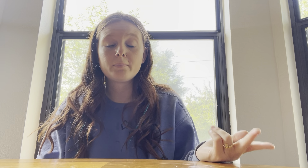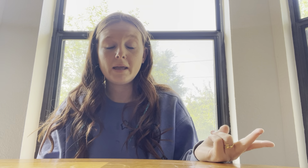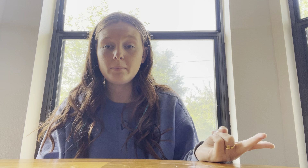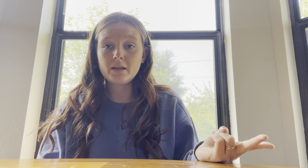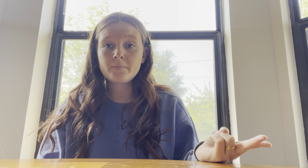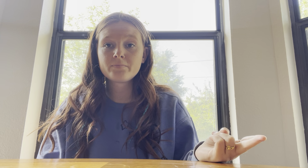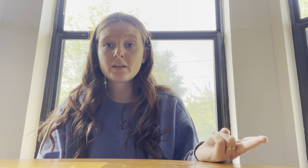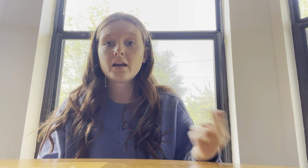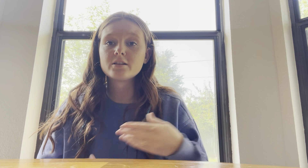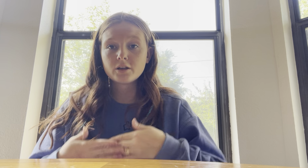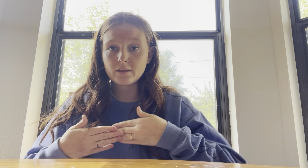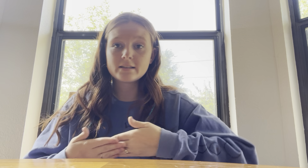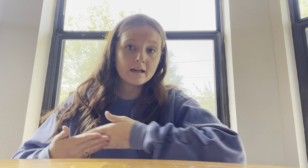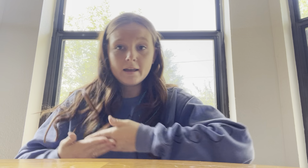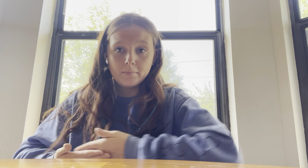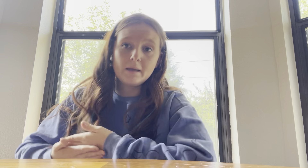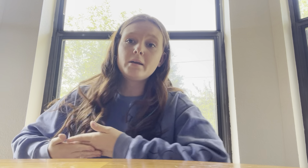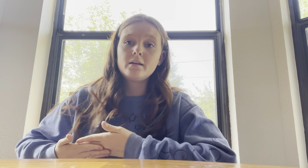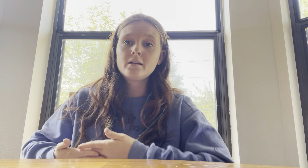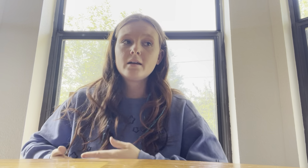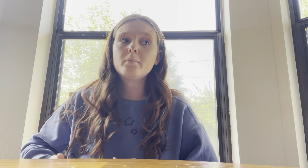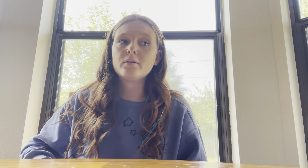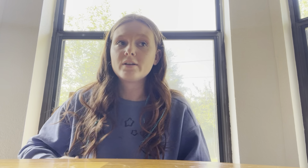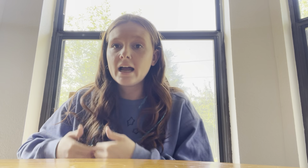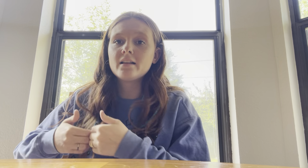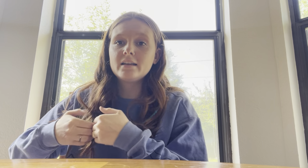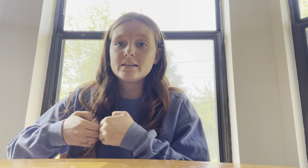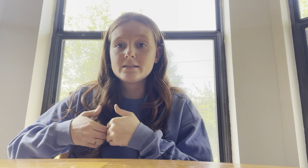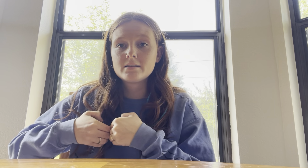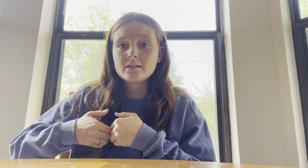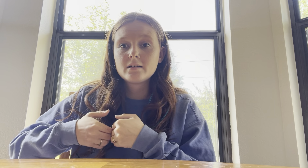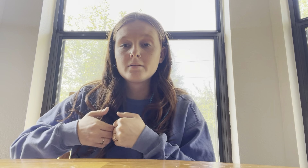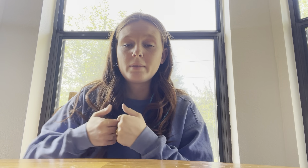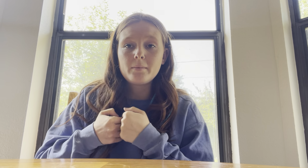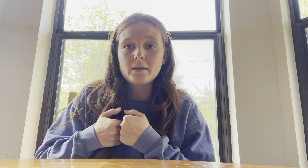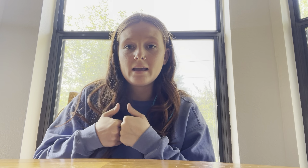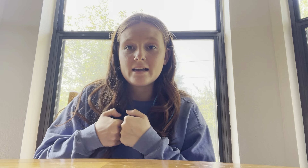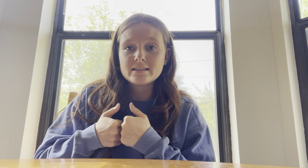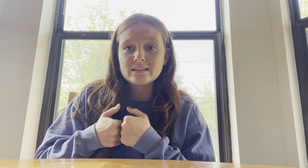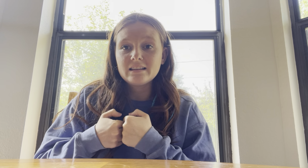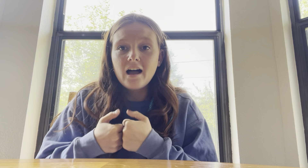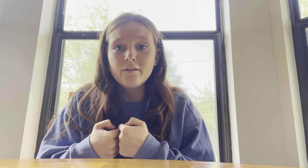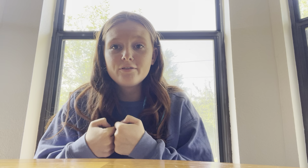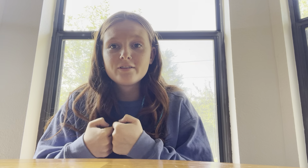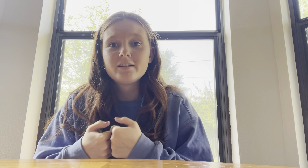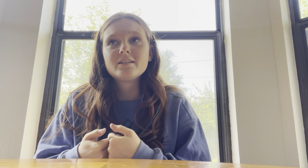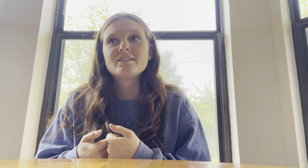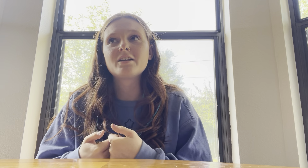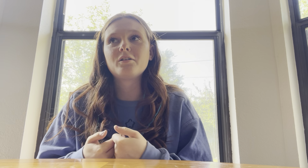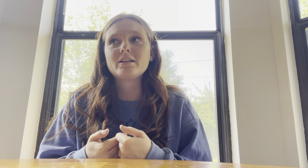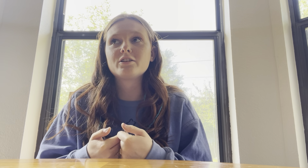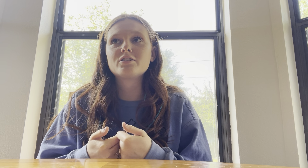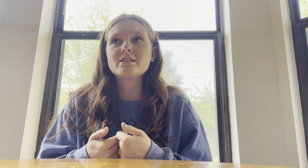baby, and so they sign baby. But in reality, it's baby as in love. So, like, they're just,